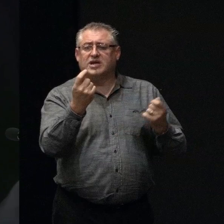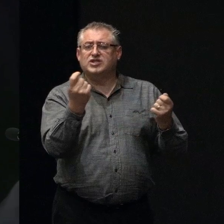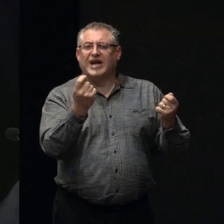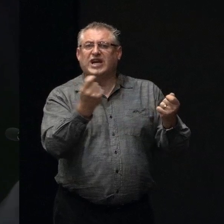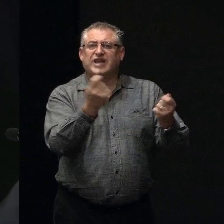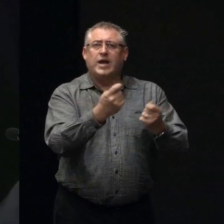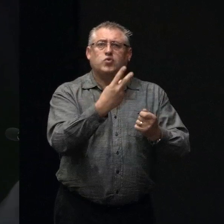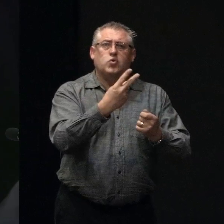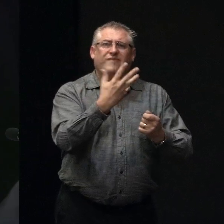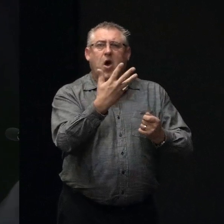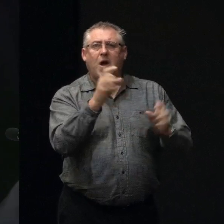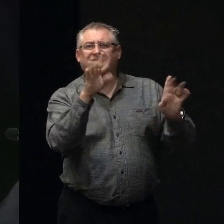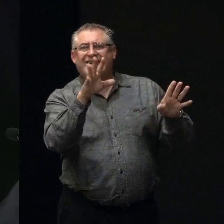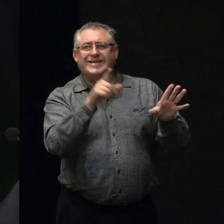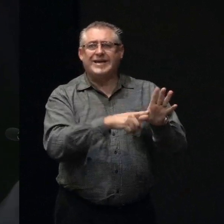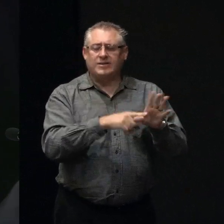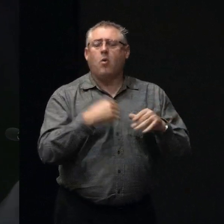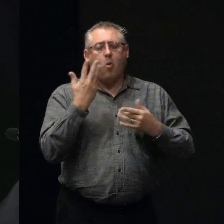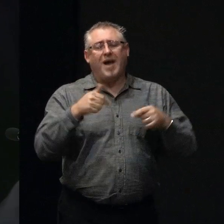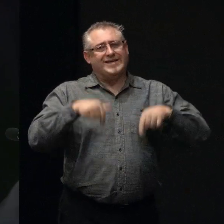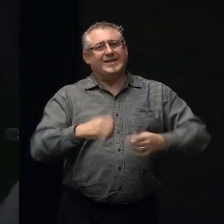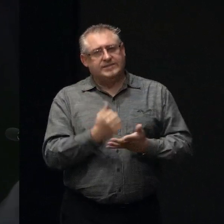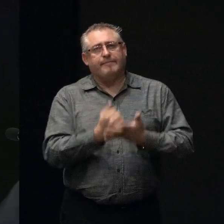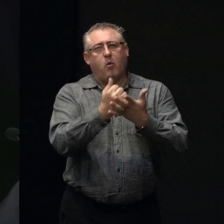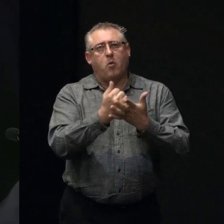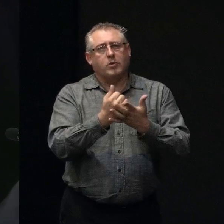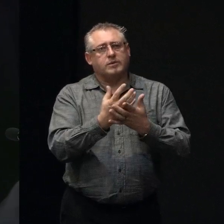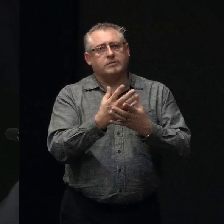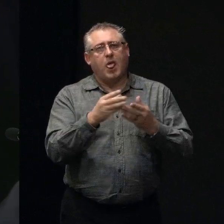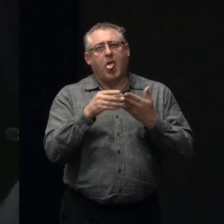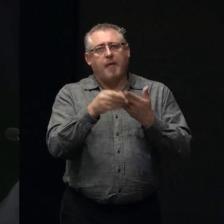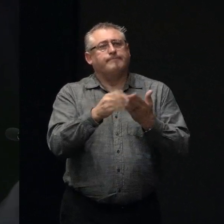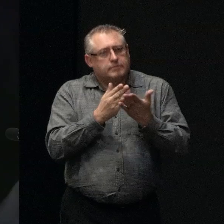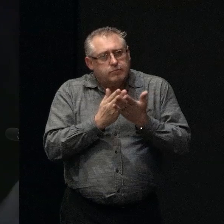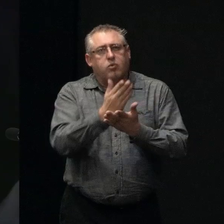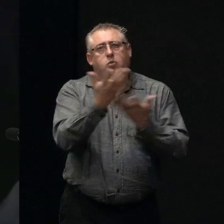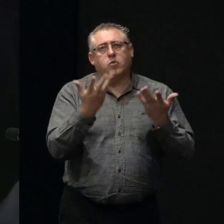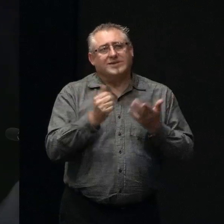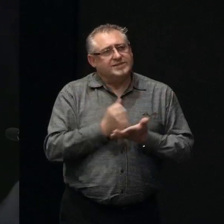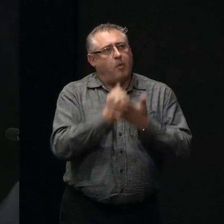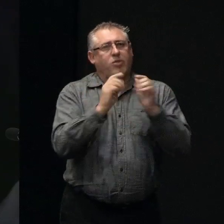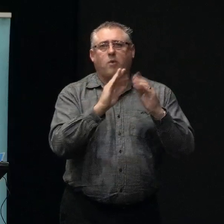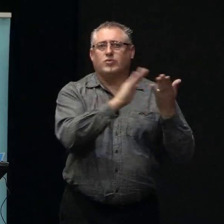to five, ten years, we're always here to support you guys and get you through and support the community as well.